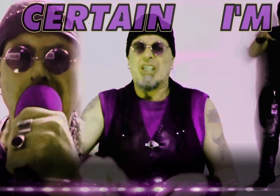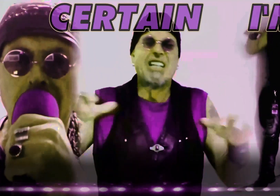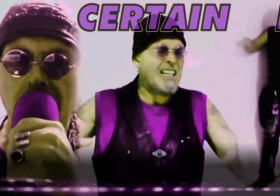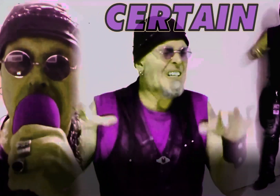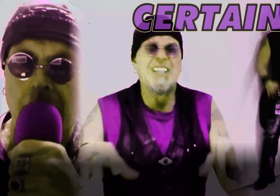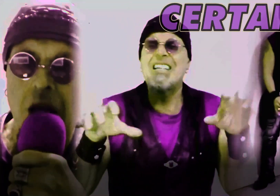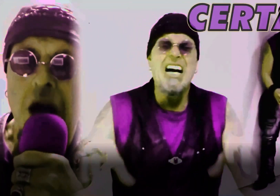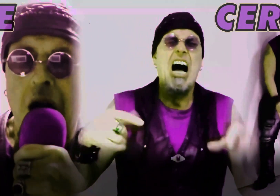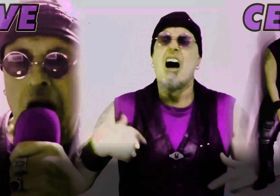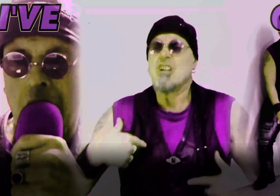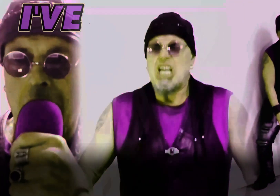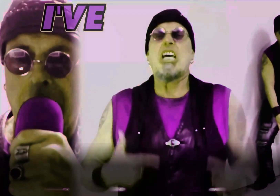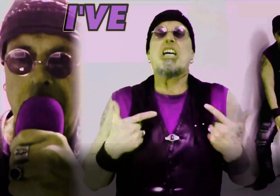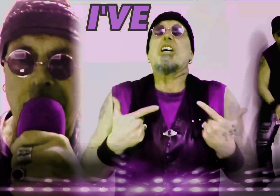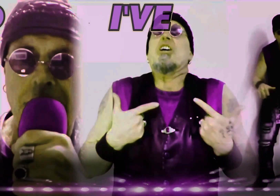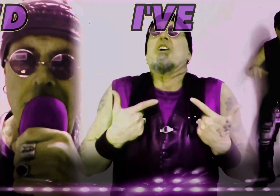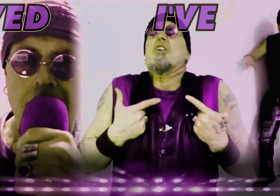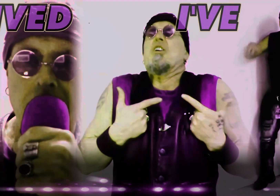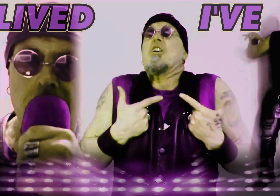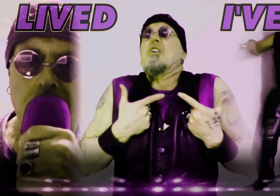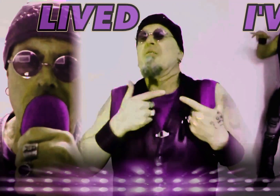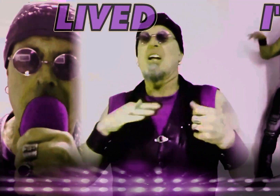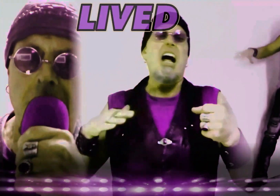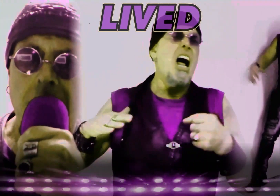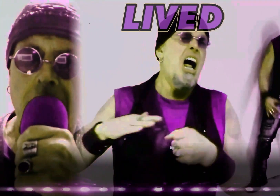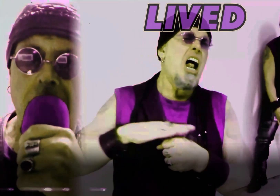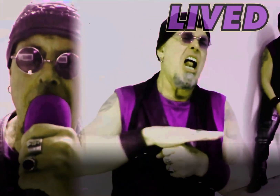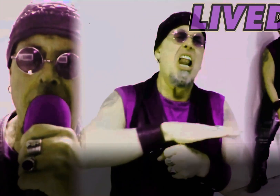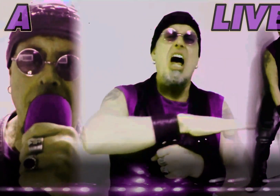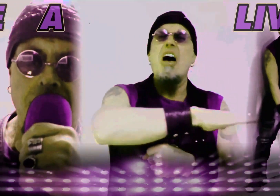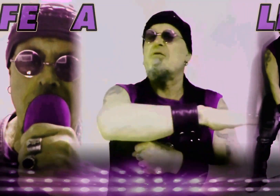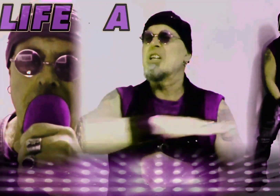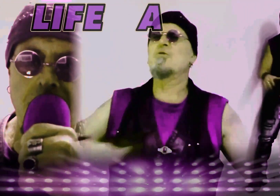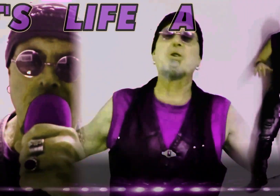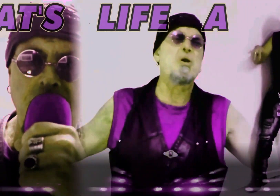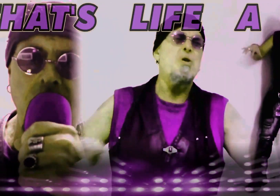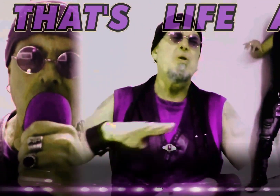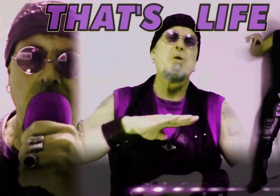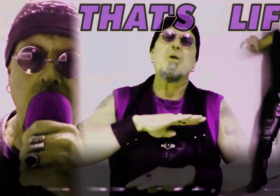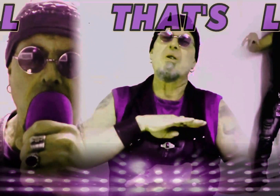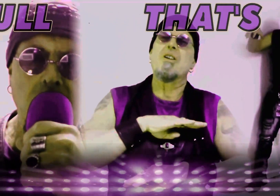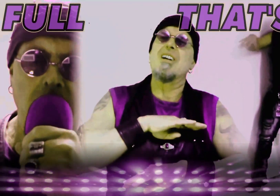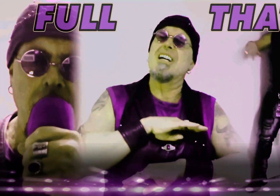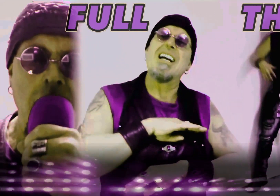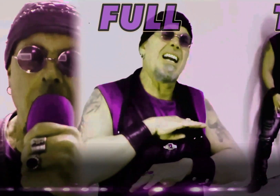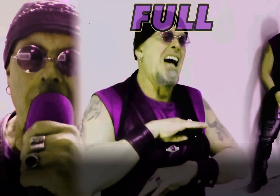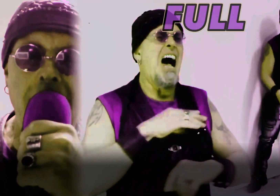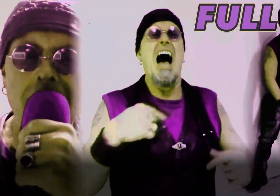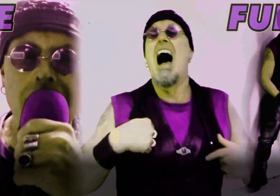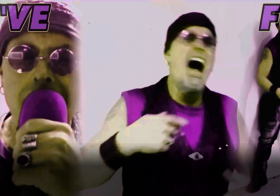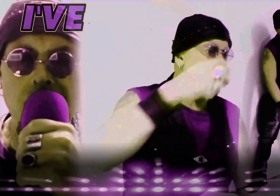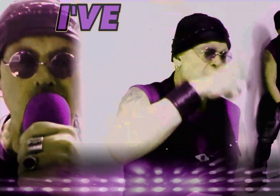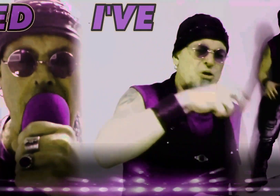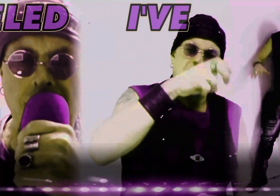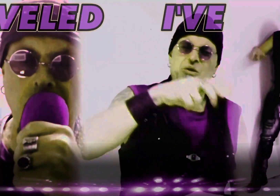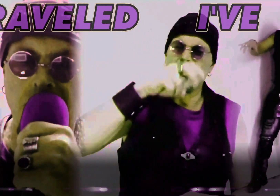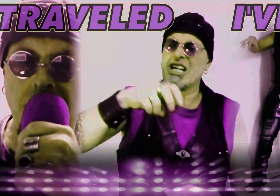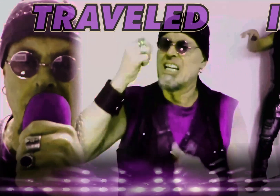I've lived a life that's full I've traveled